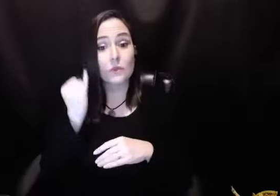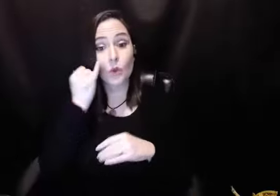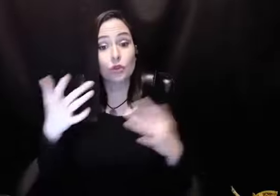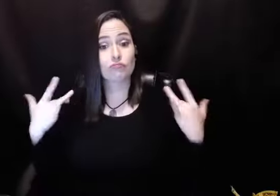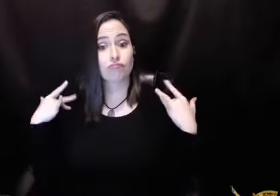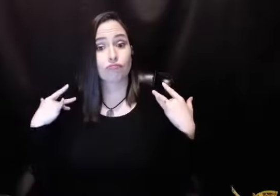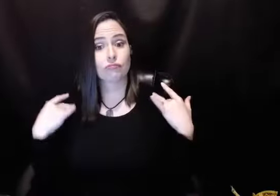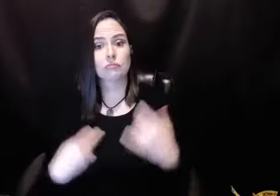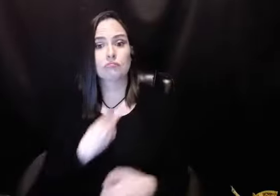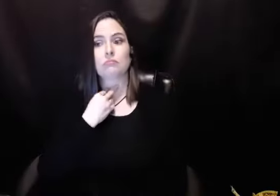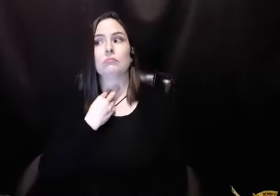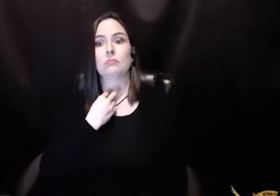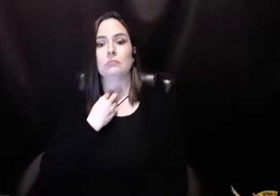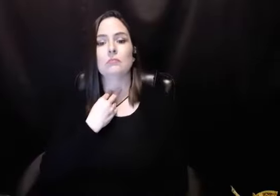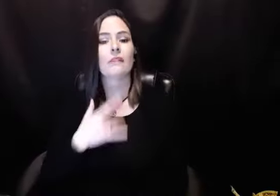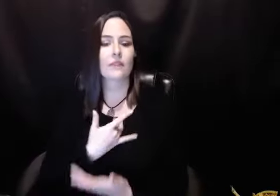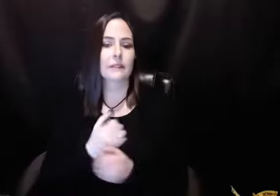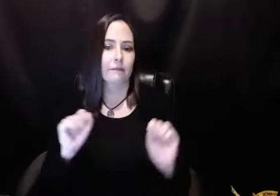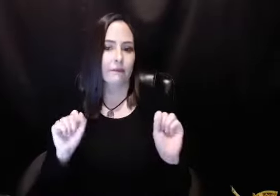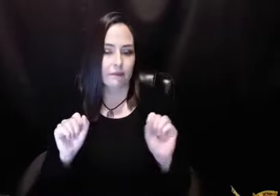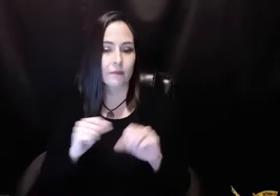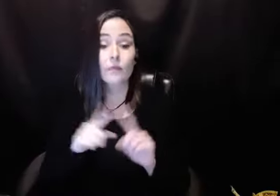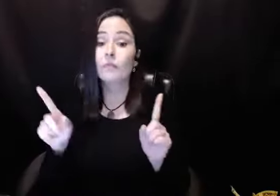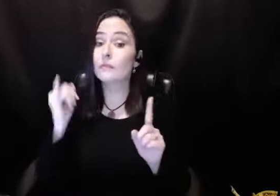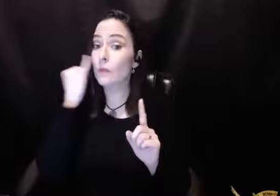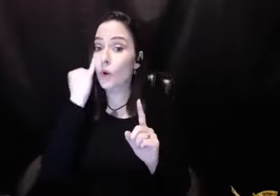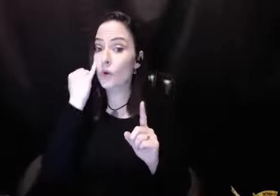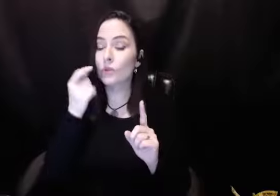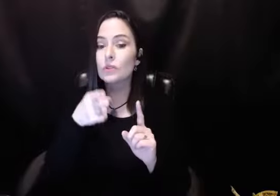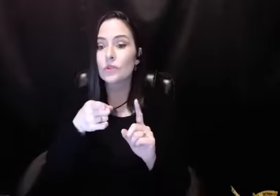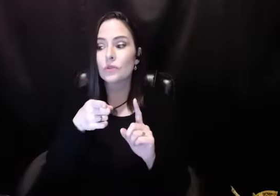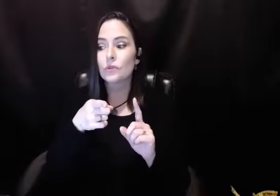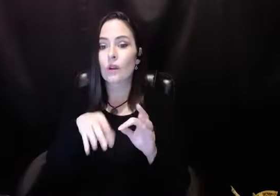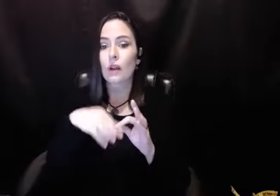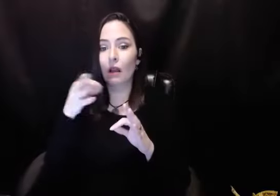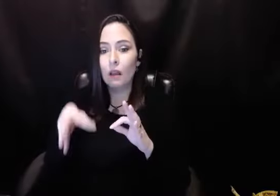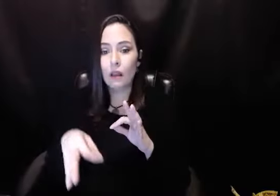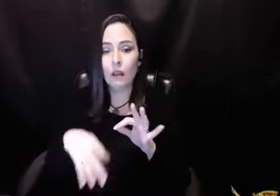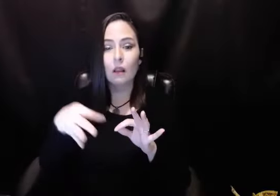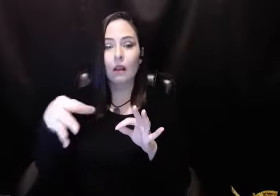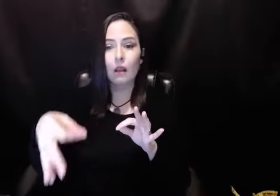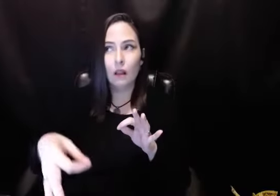be this. It might be that. And so if you don't do anything, it felt safer to him. But when